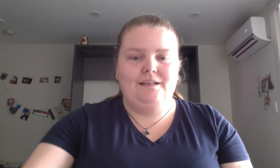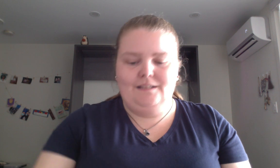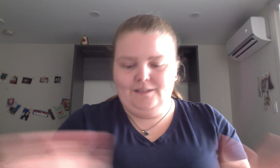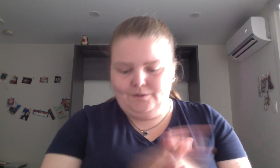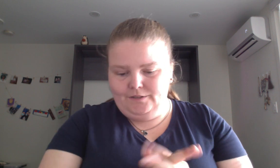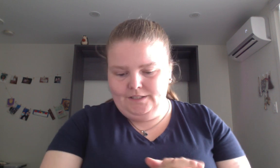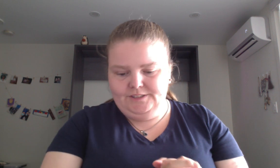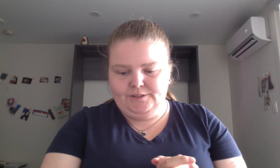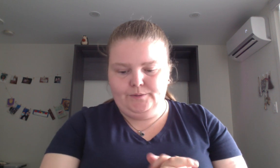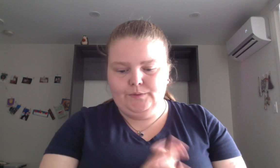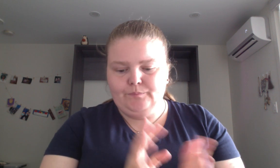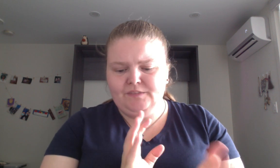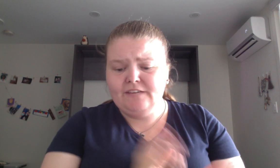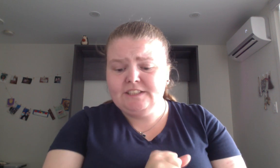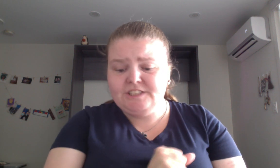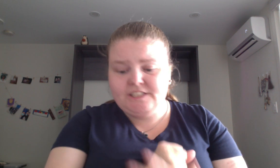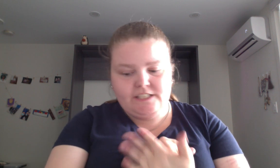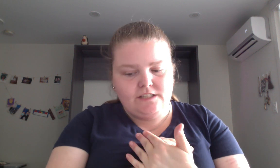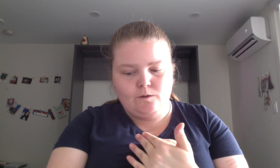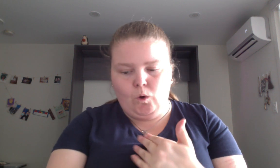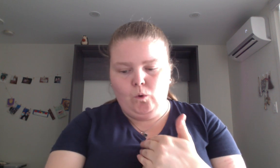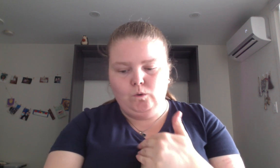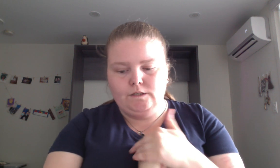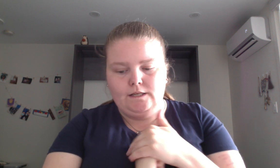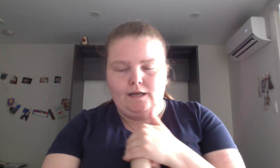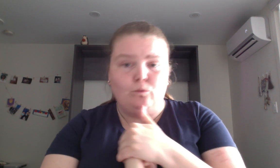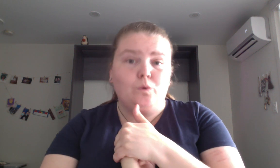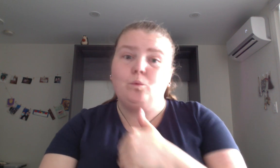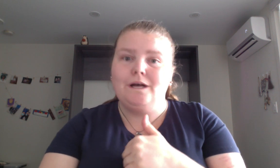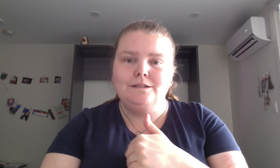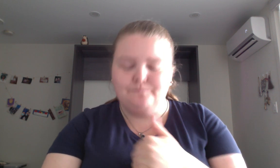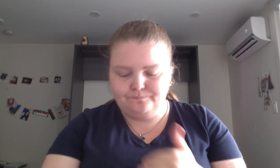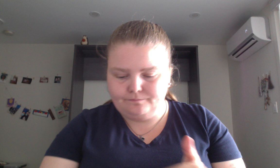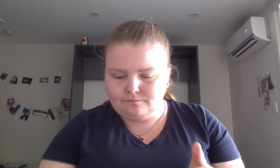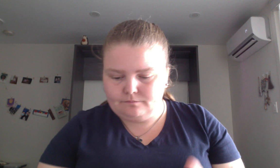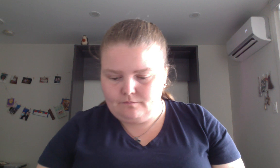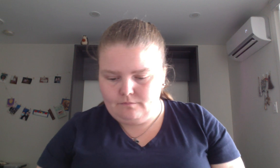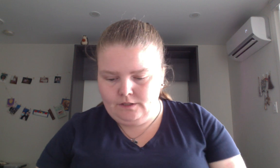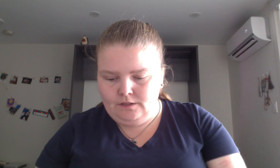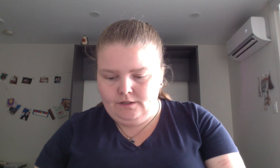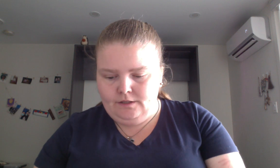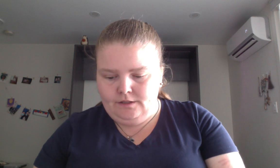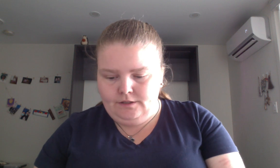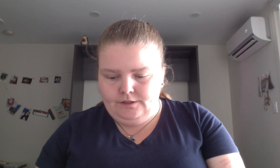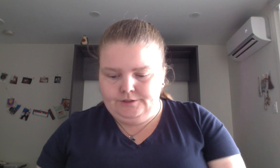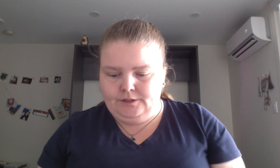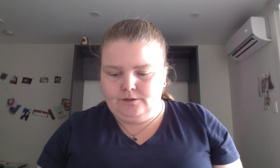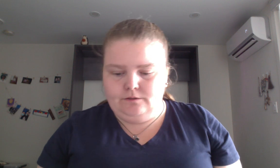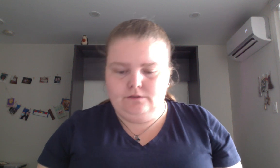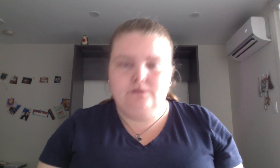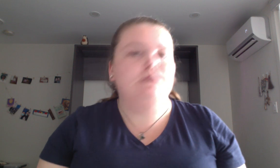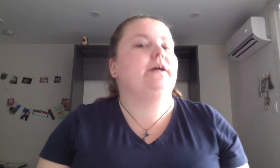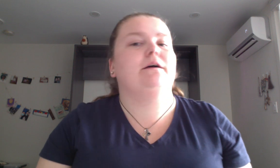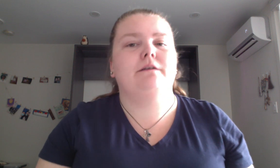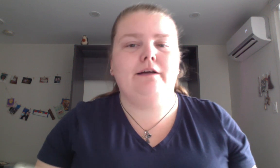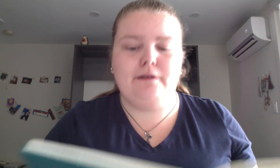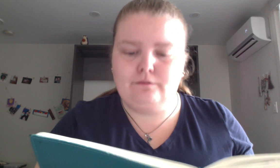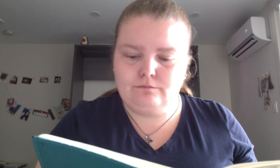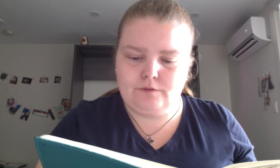hello so david's tea cold 9-1-1 so okay i gotta